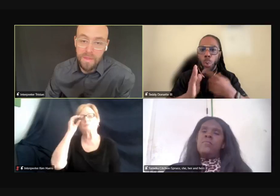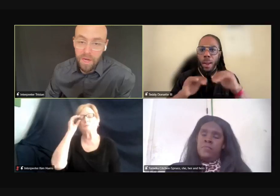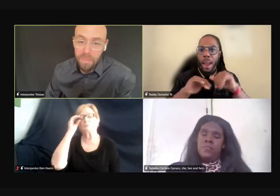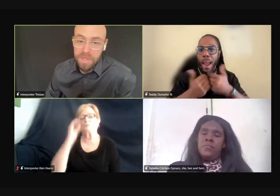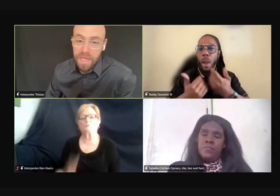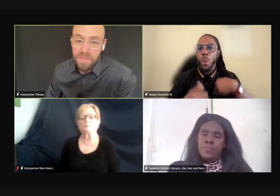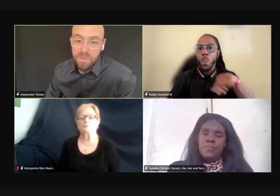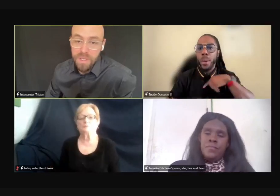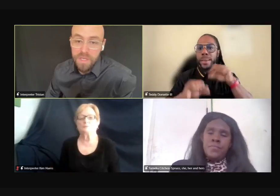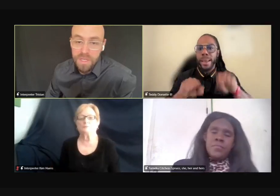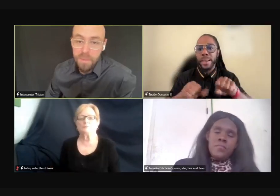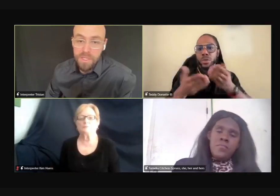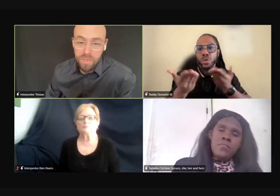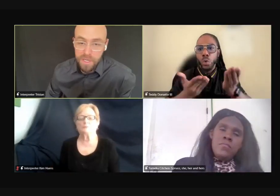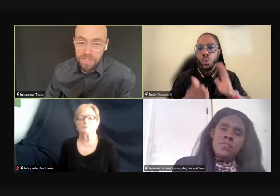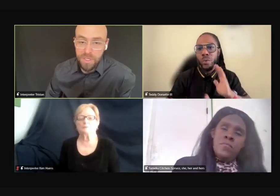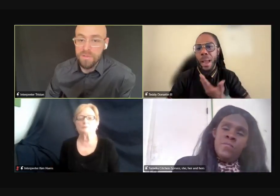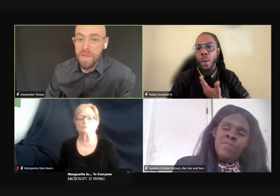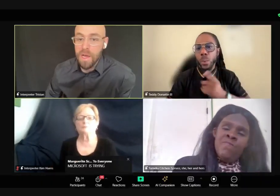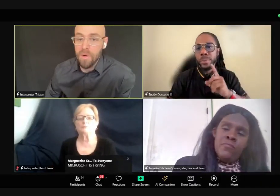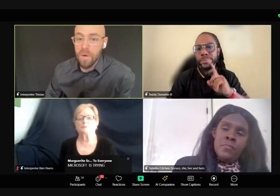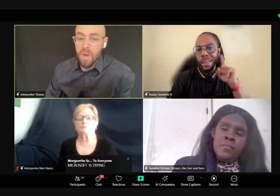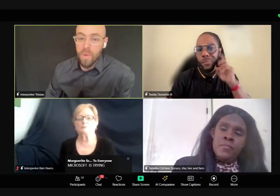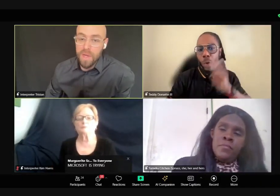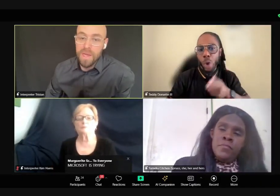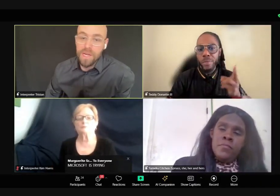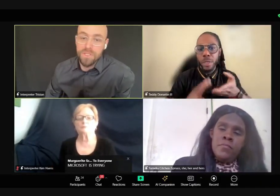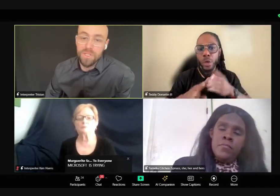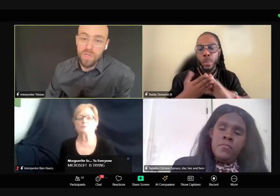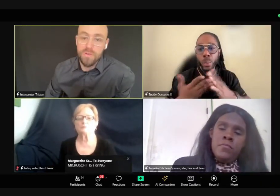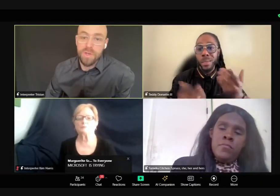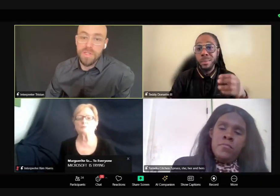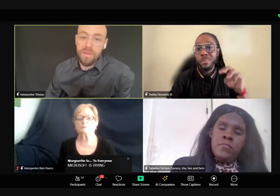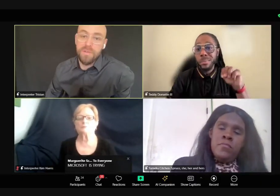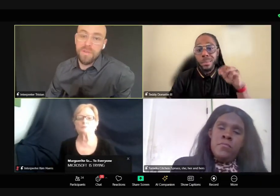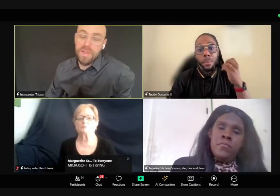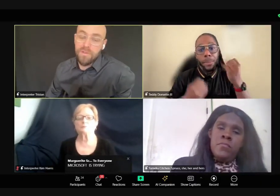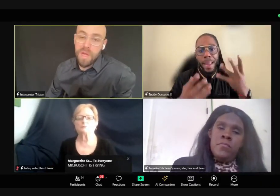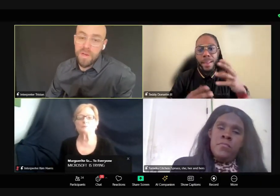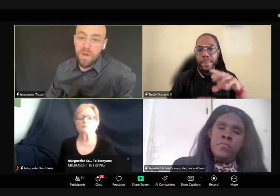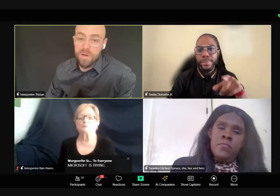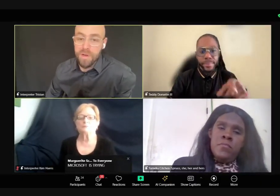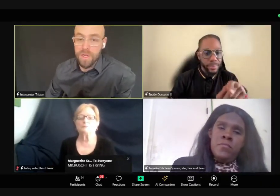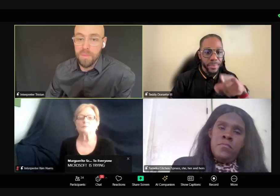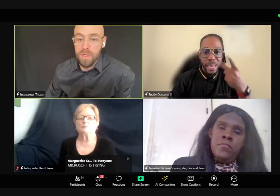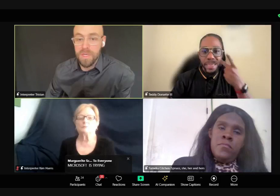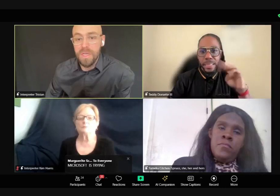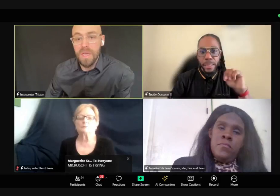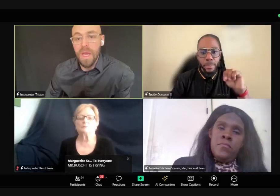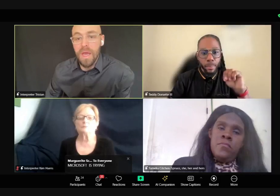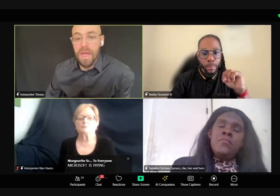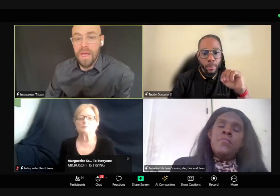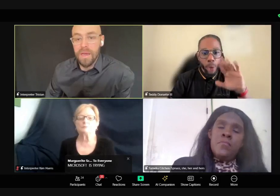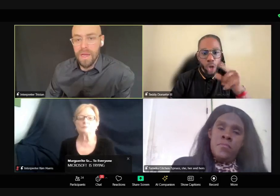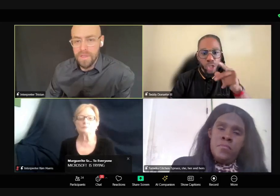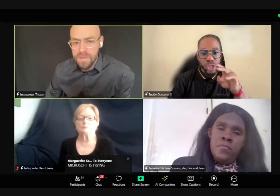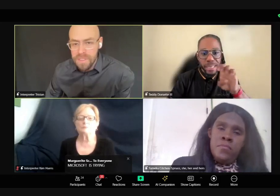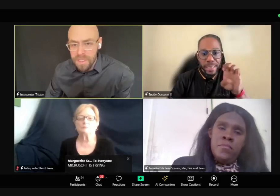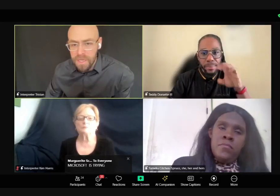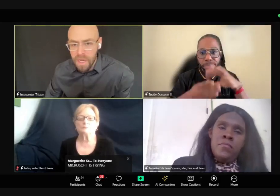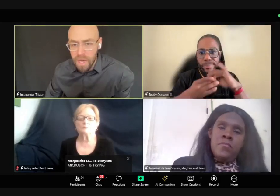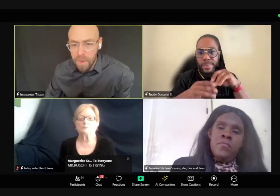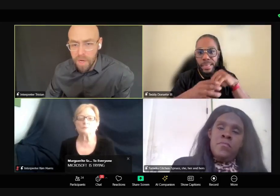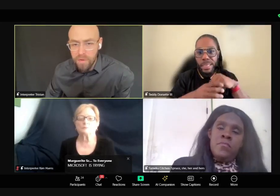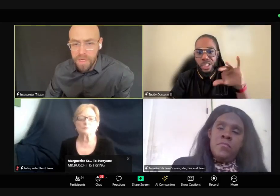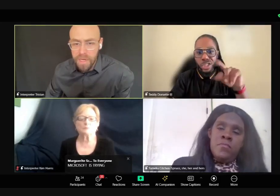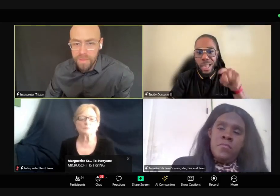there, but that is a really good demonstration of how we can actually serve our deaf, deaf, blind, and hard of hearing community. And I do